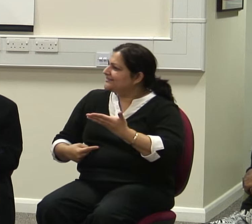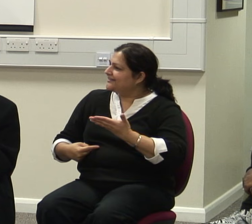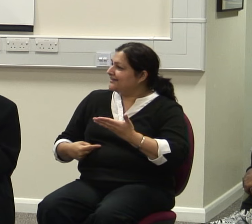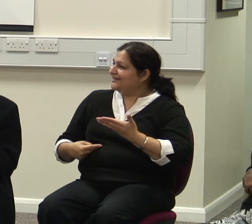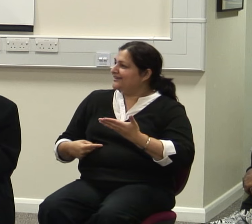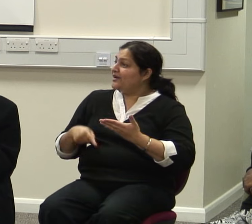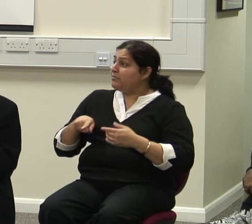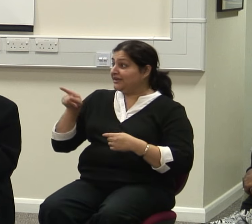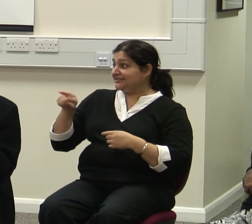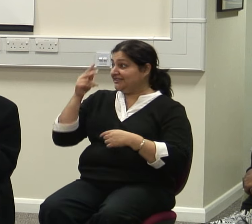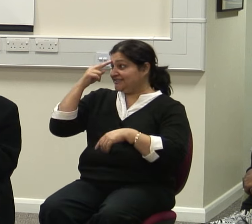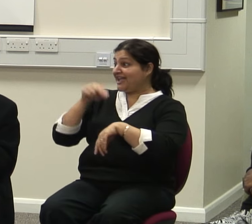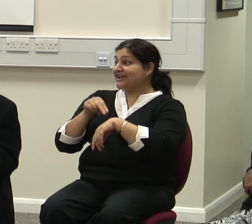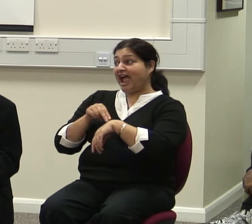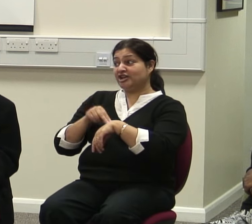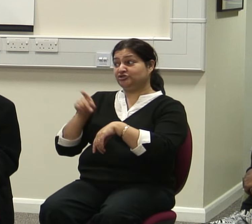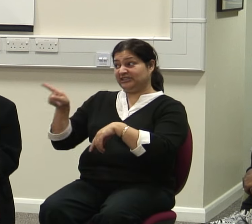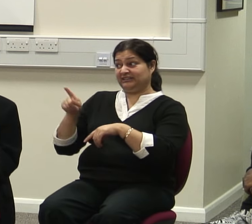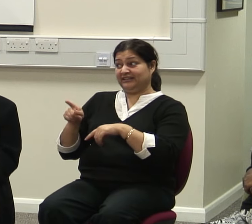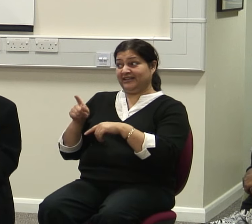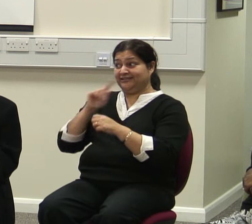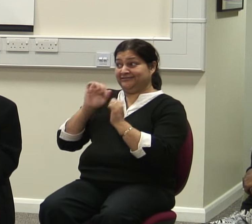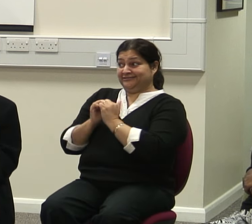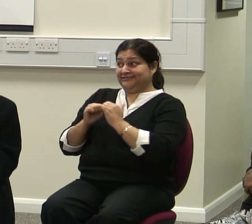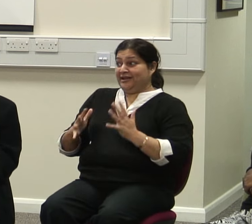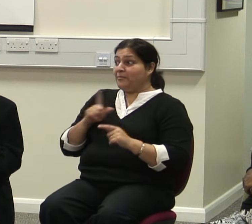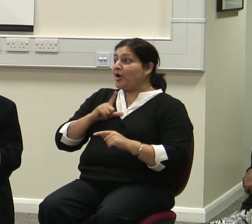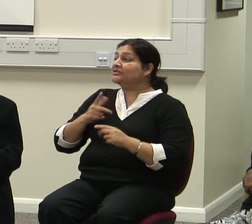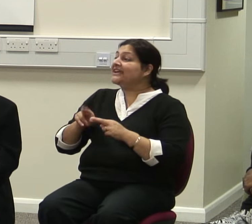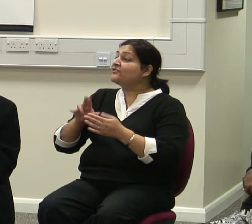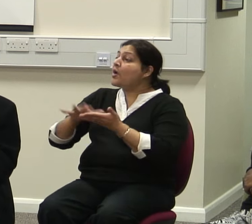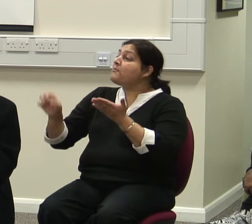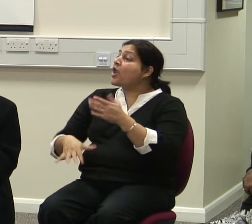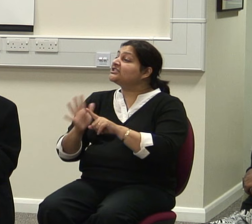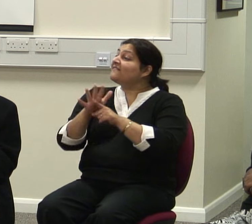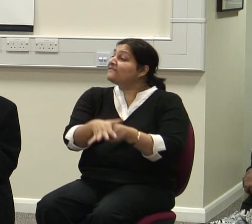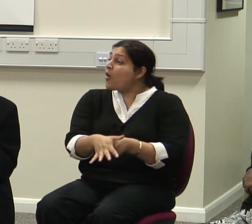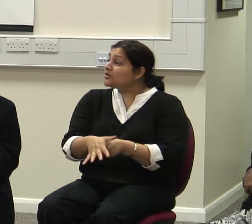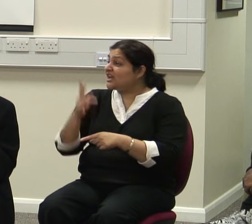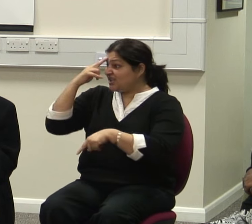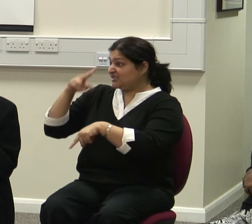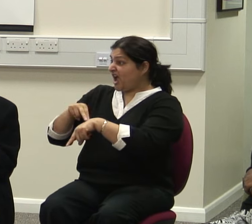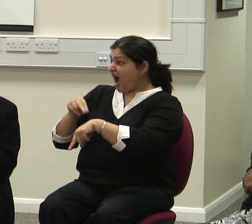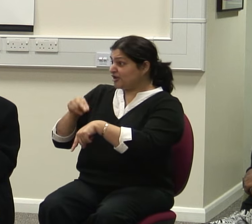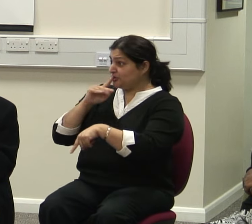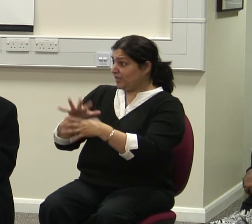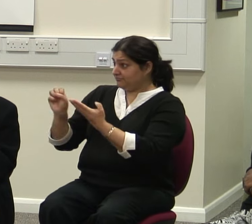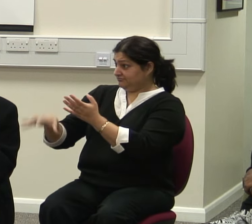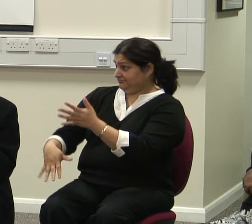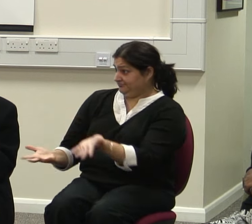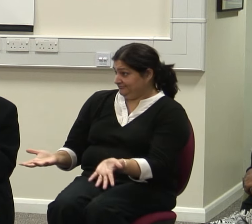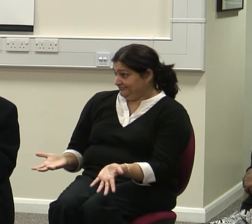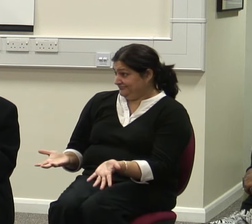if you abolished all psychiatric force there would be no psychiatry. Because you see people resent what you say, well you can imagine how much